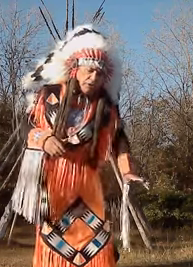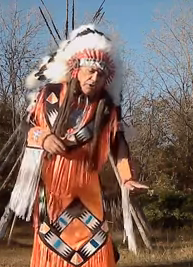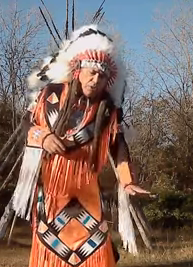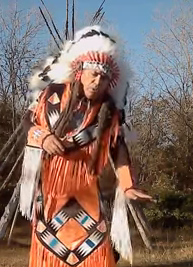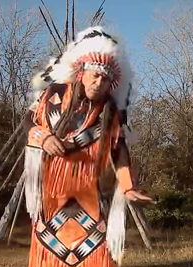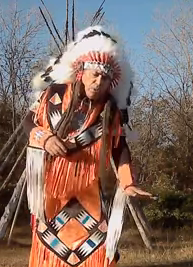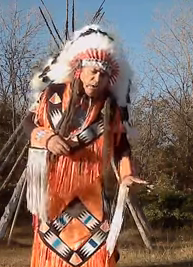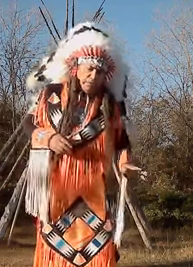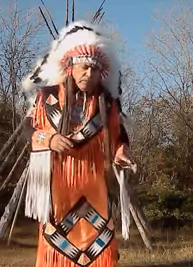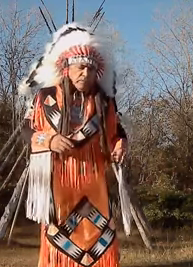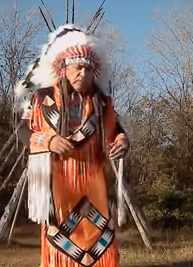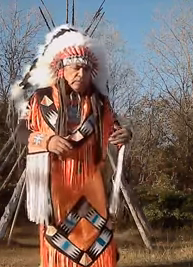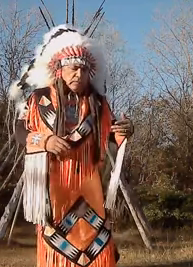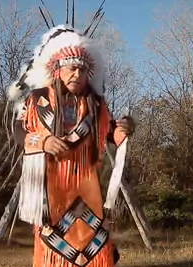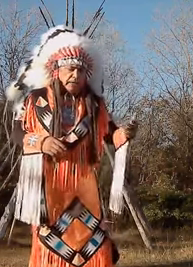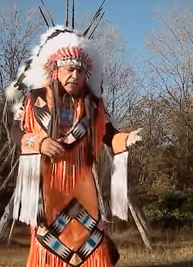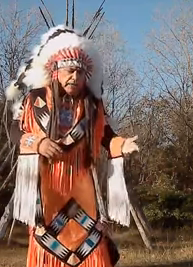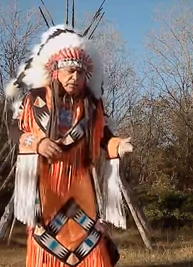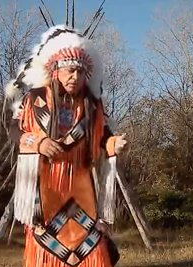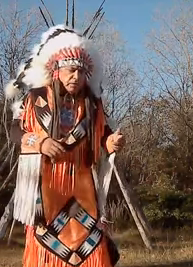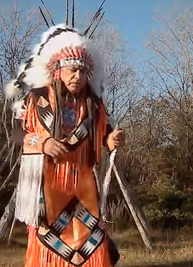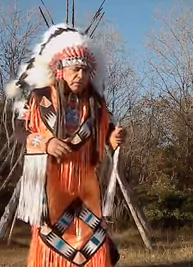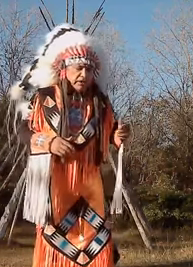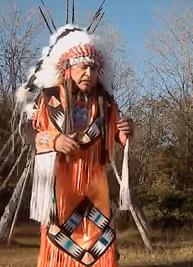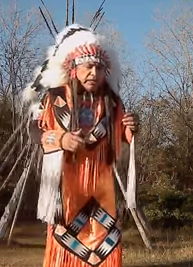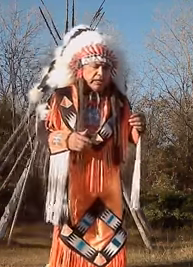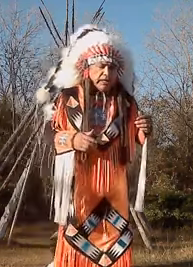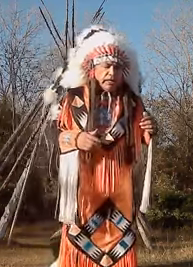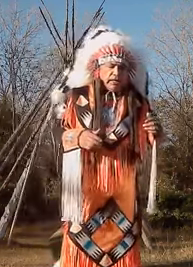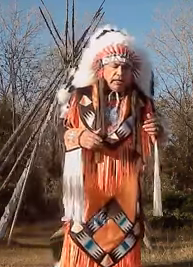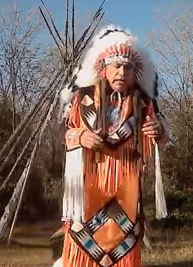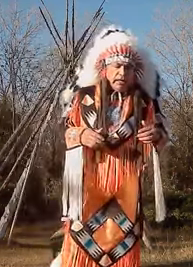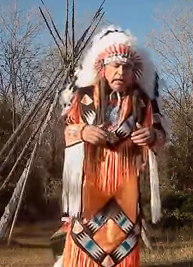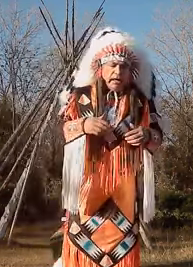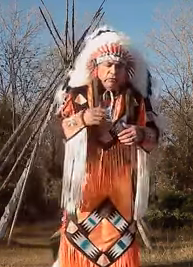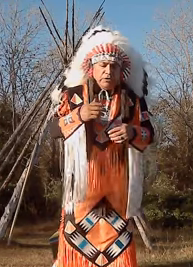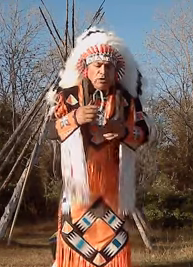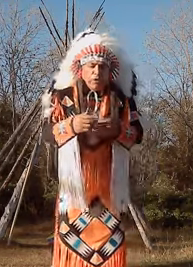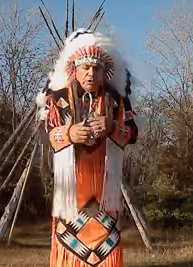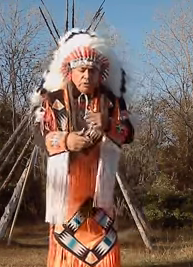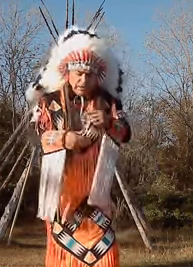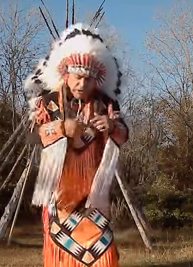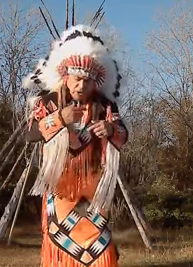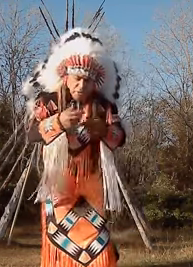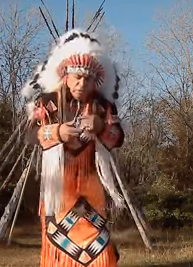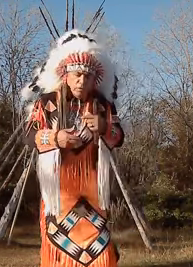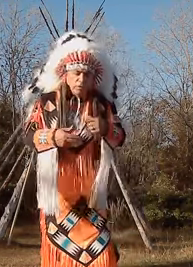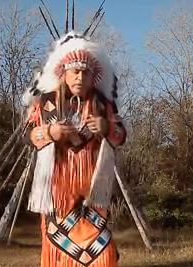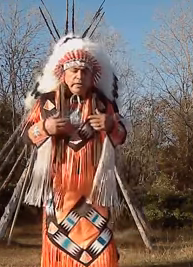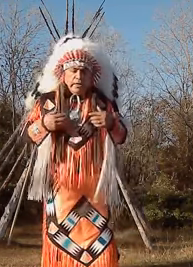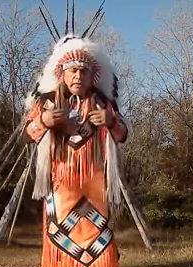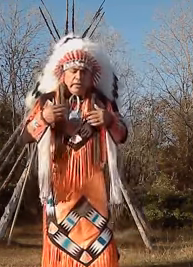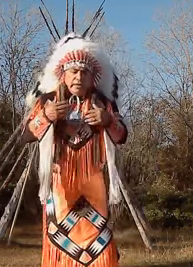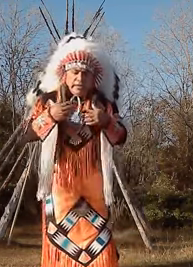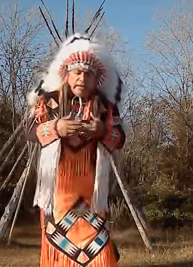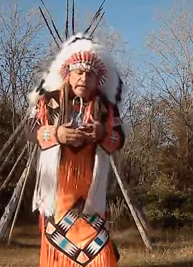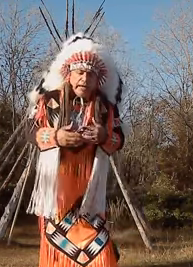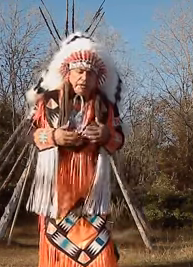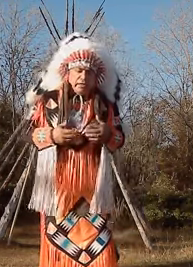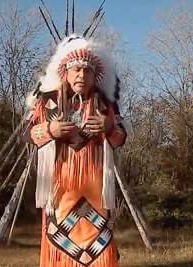just a little boy. At the age of 13, he was in a horse race that toppled over, and in that accident,